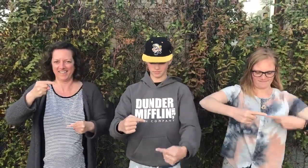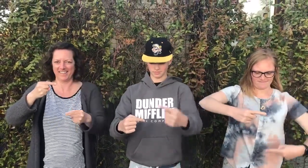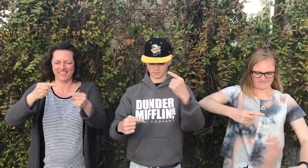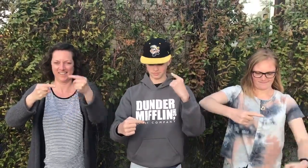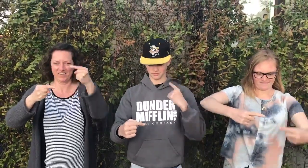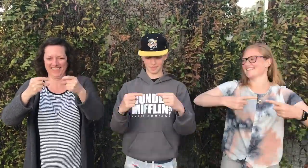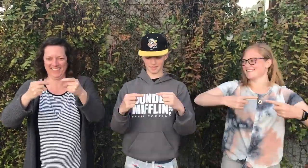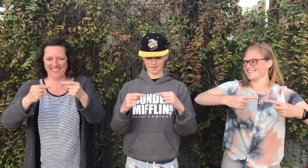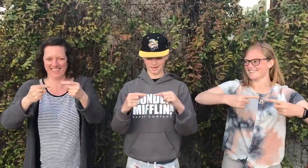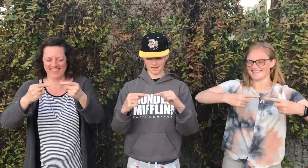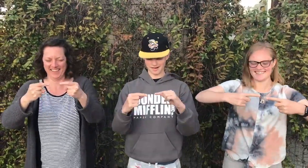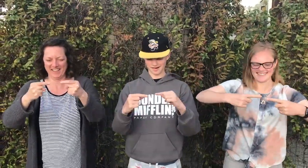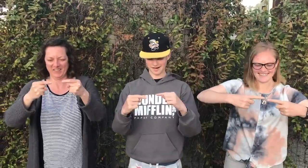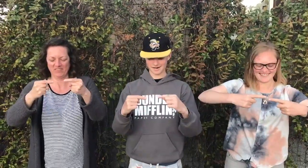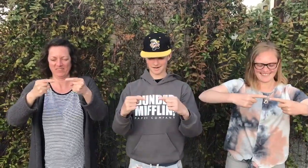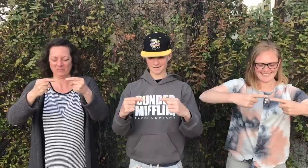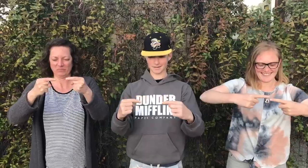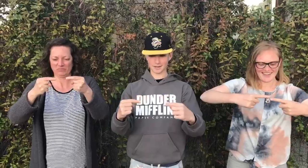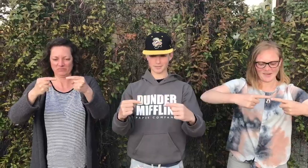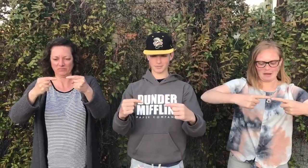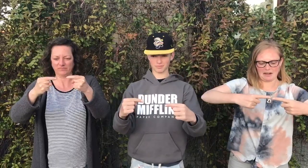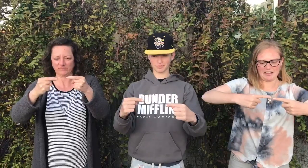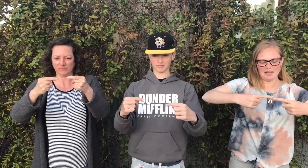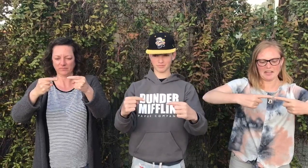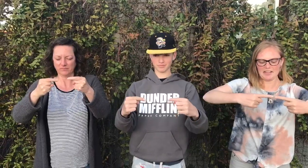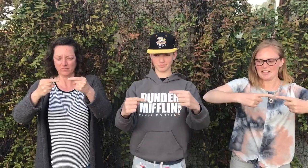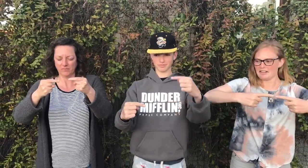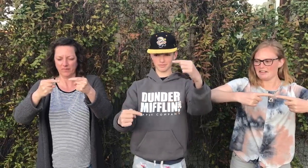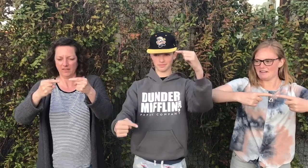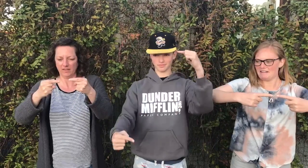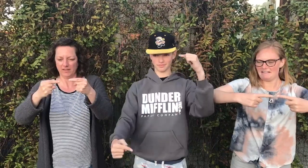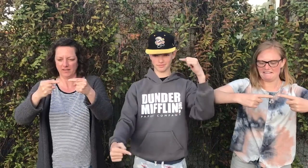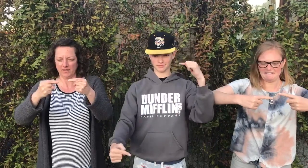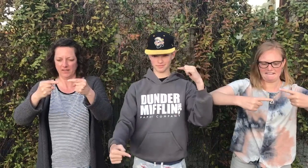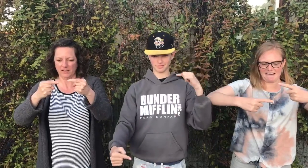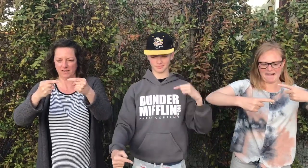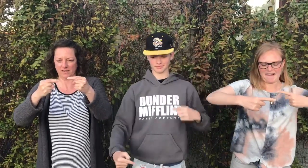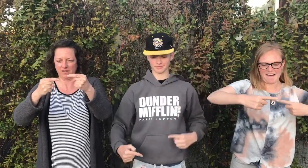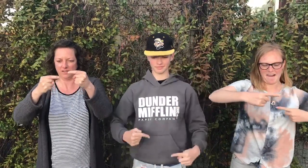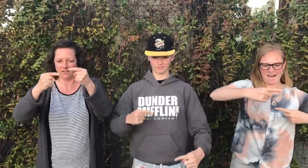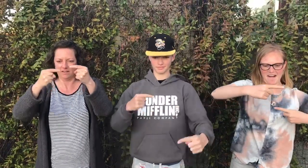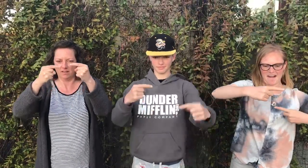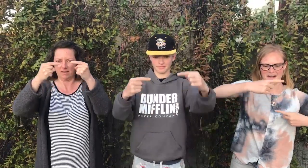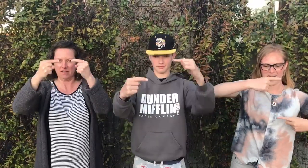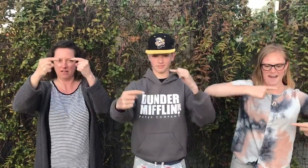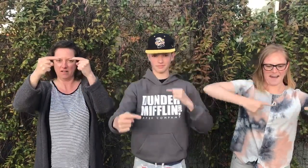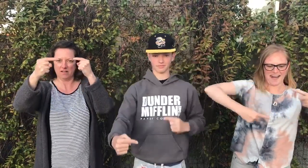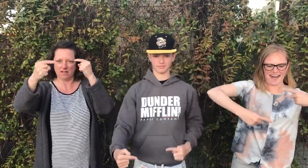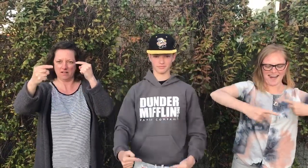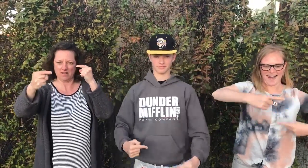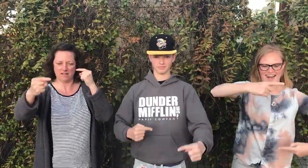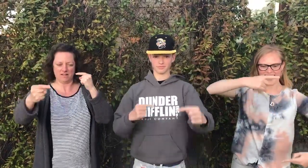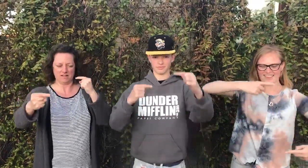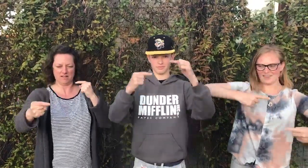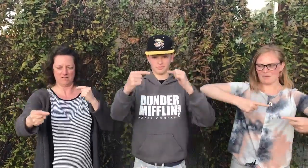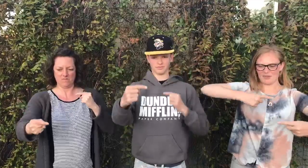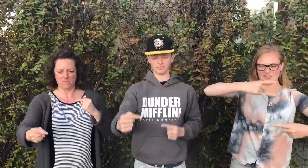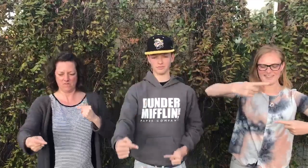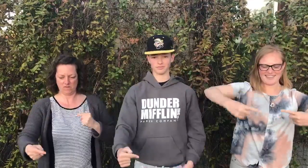basketball now start both fingers at the same time as one goes away from you and one goes towards you they're both going in the